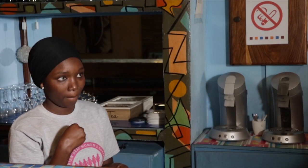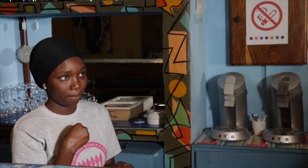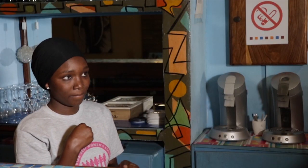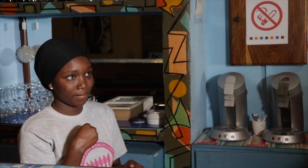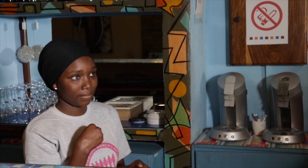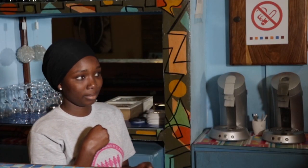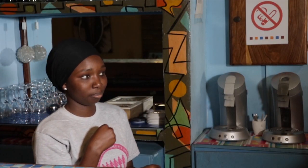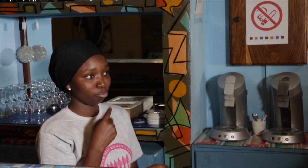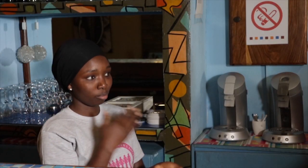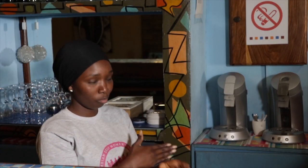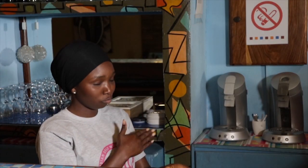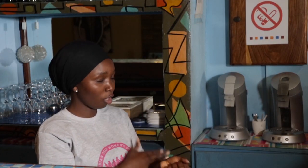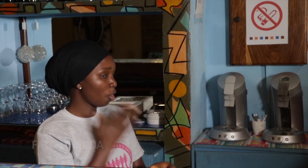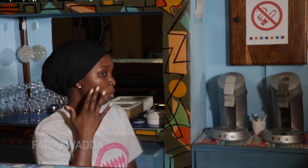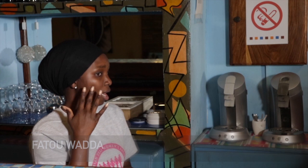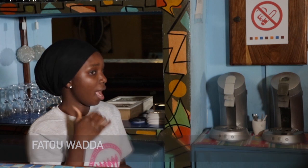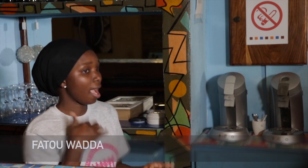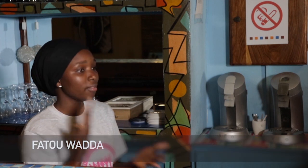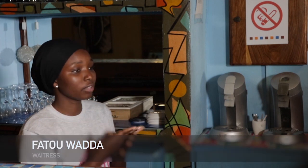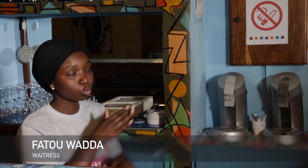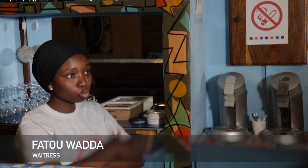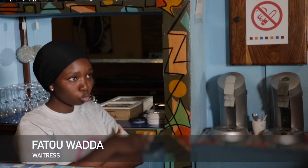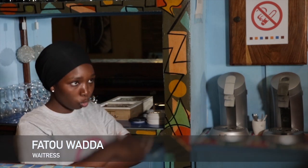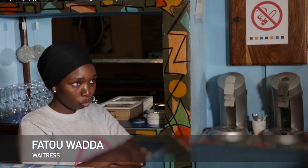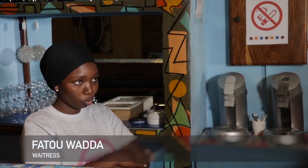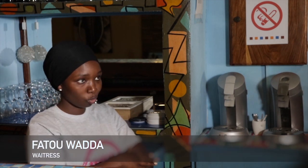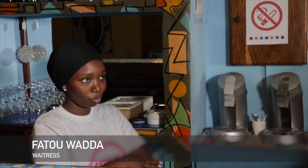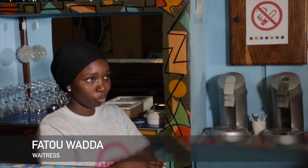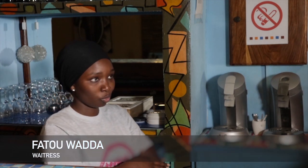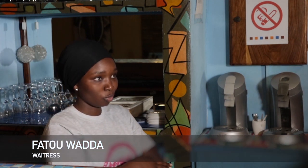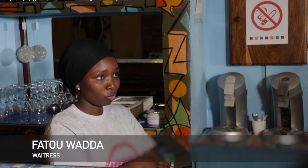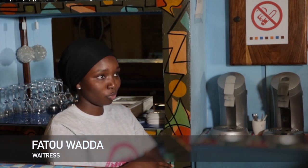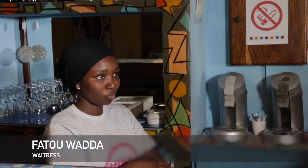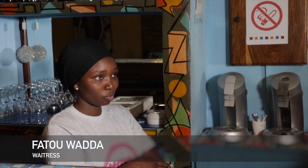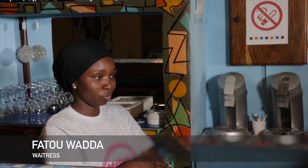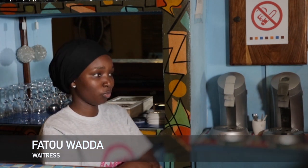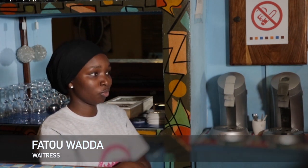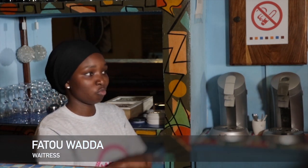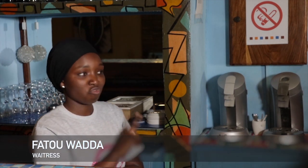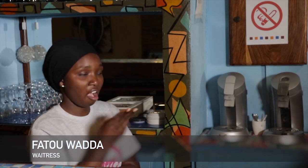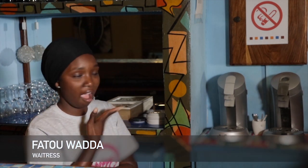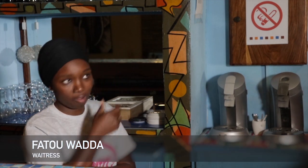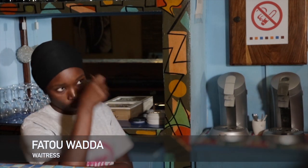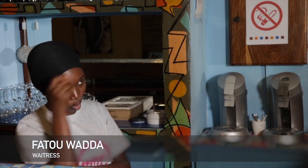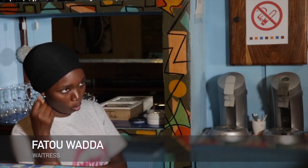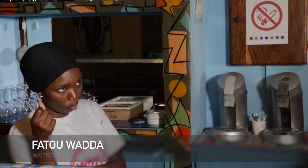This restaurant helped me a lot because before this restaurant starts, when I completed